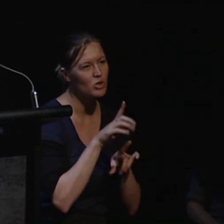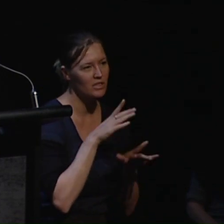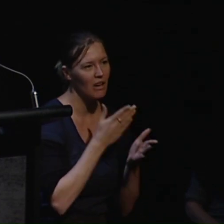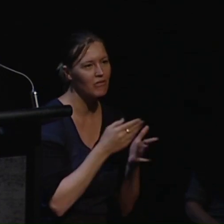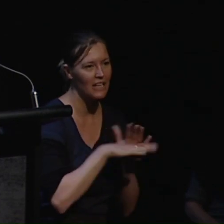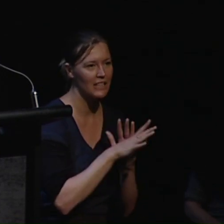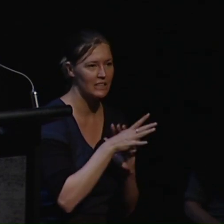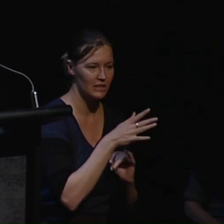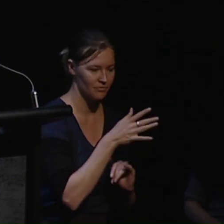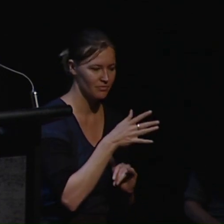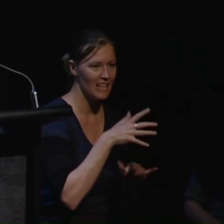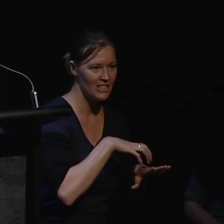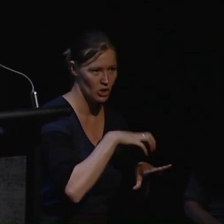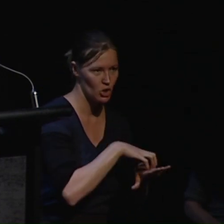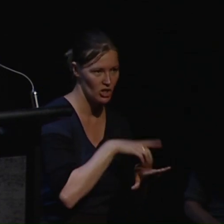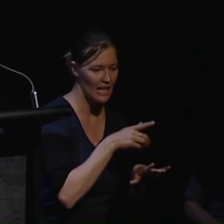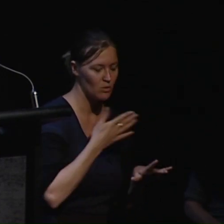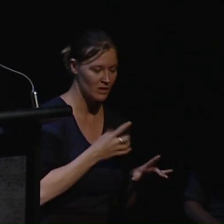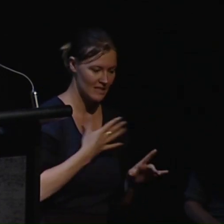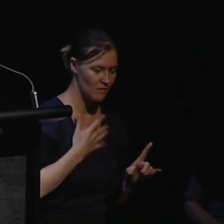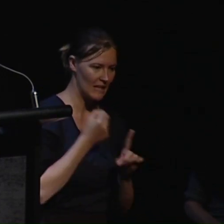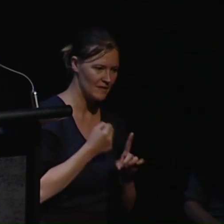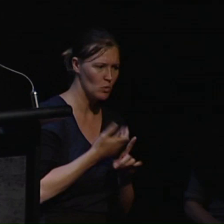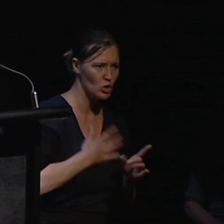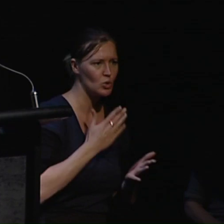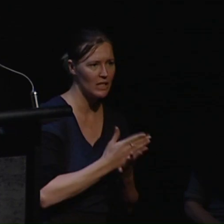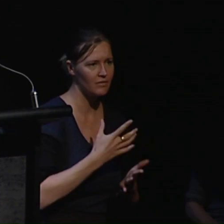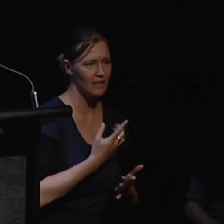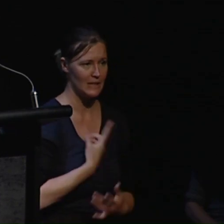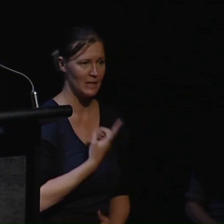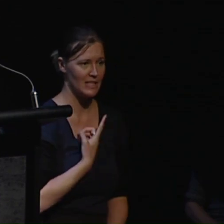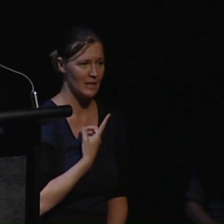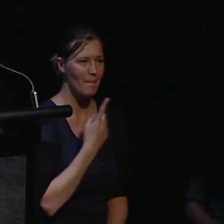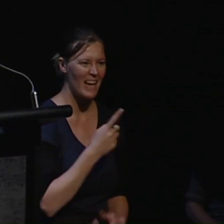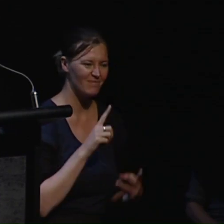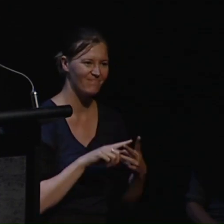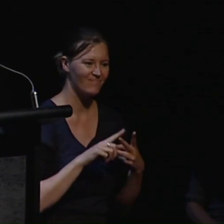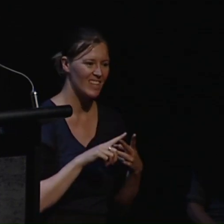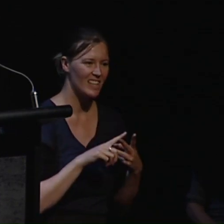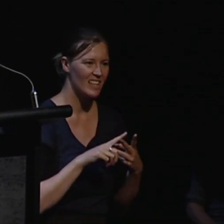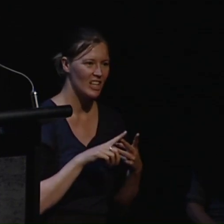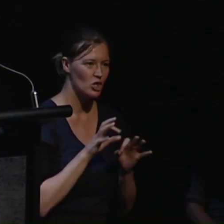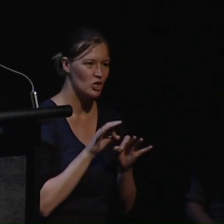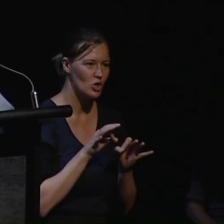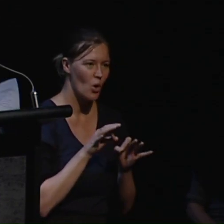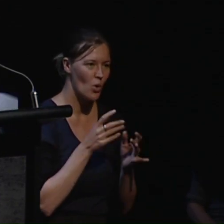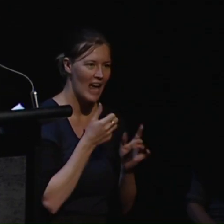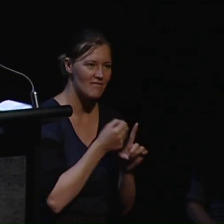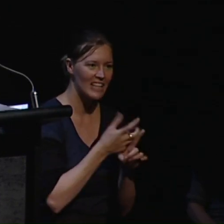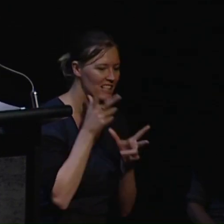He advocated for himself to live more independently but unlike Rose's story there was no similar advocate listening.